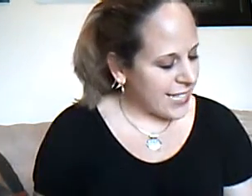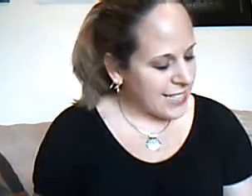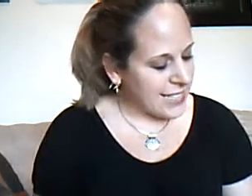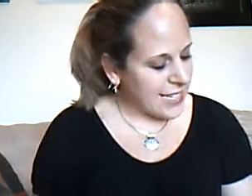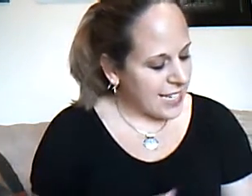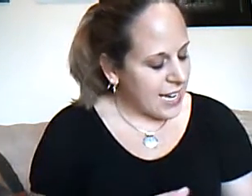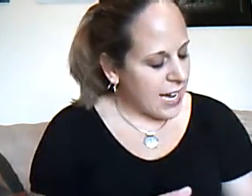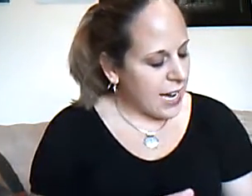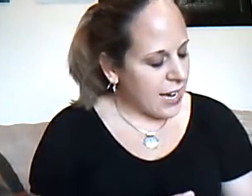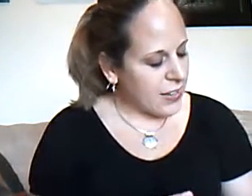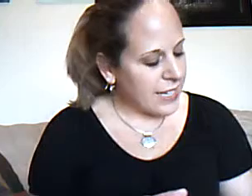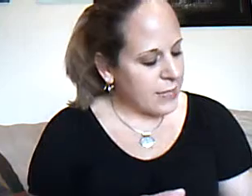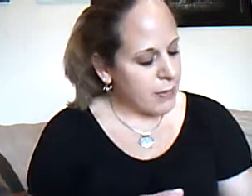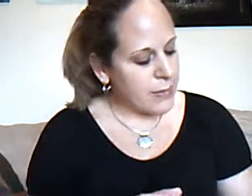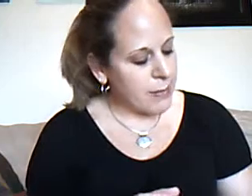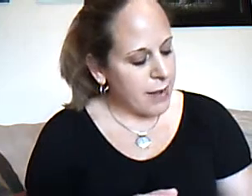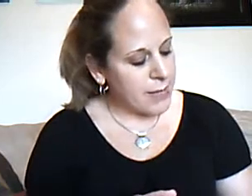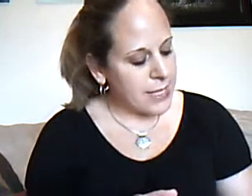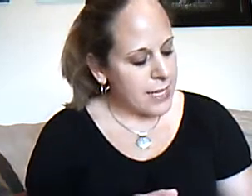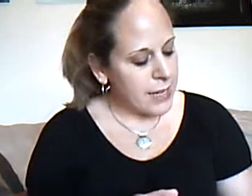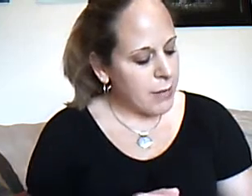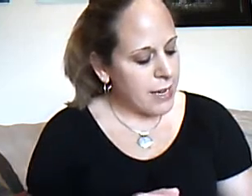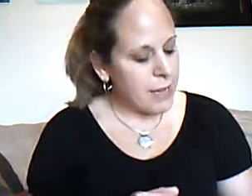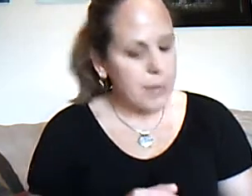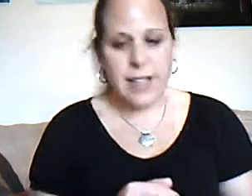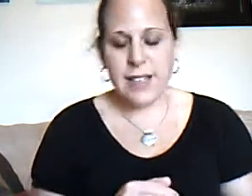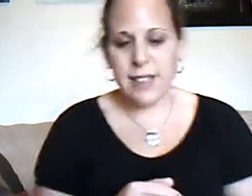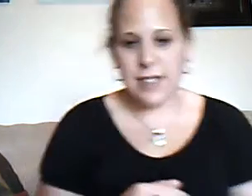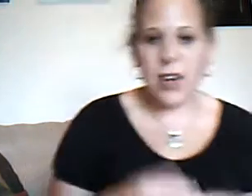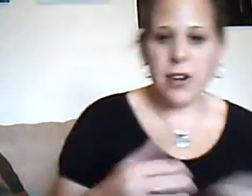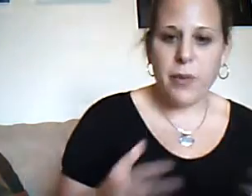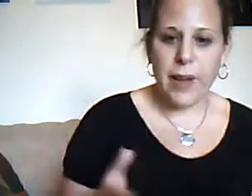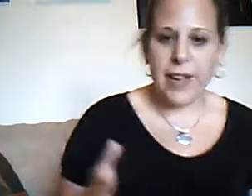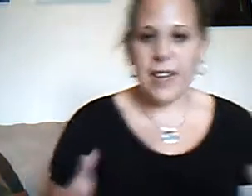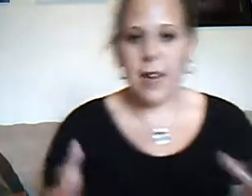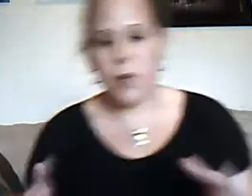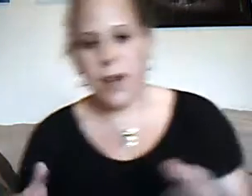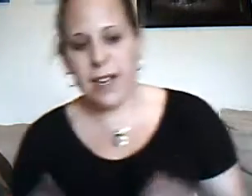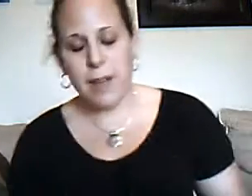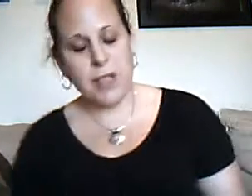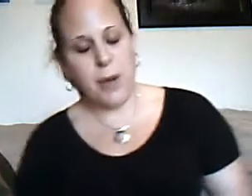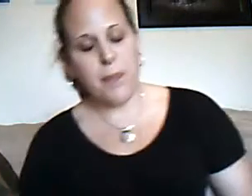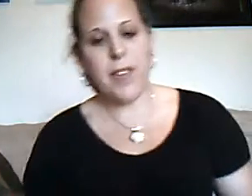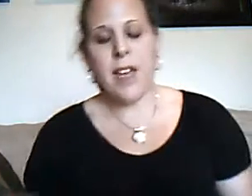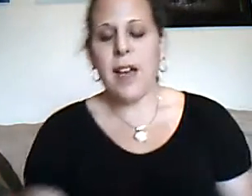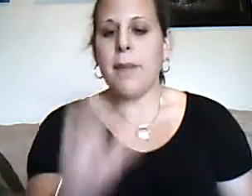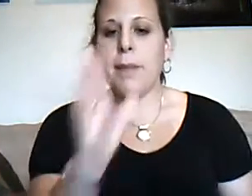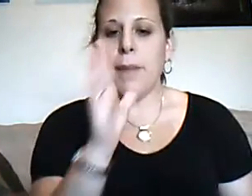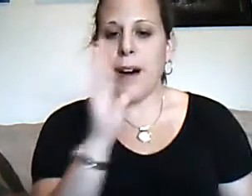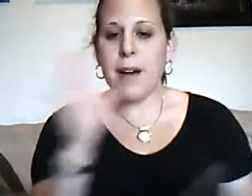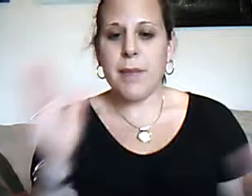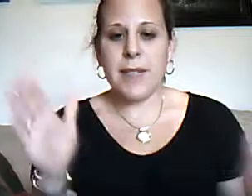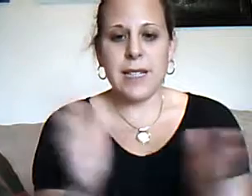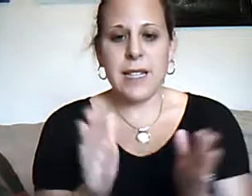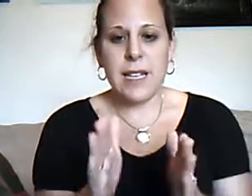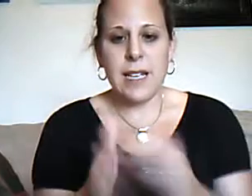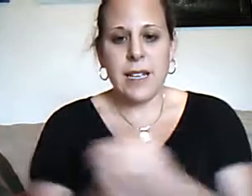lassie? The next one was, mama's little baby's gonna wake up, wake up. So, mama's little